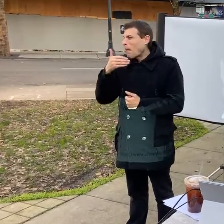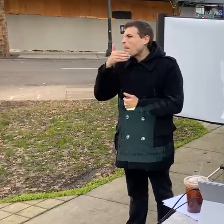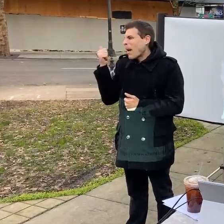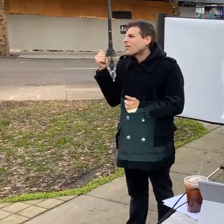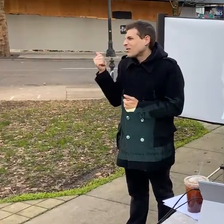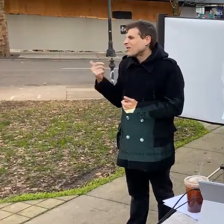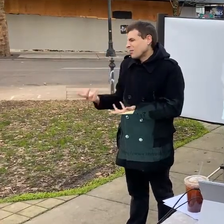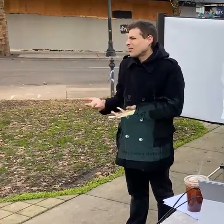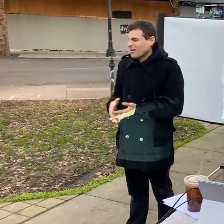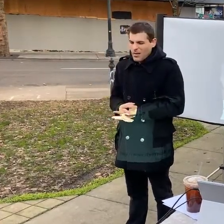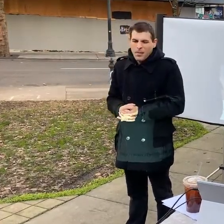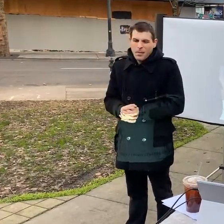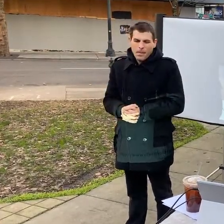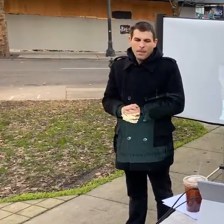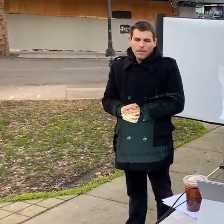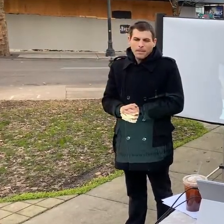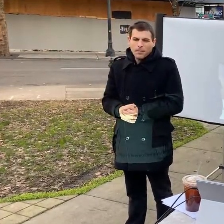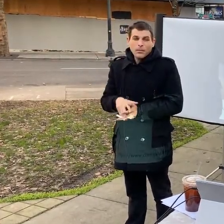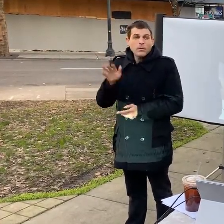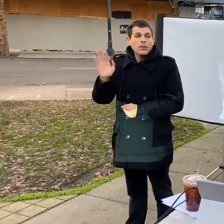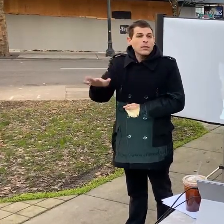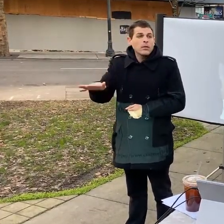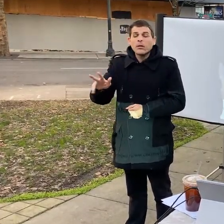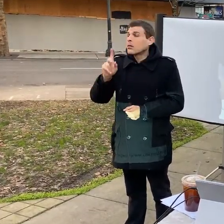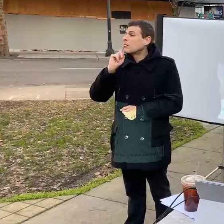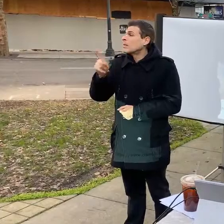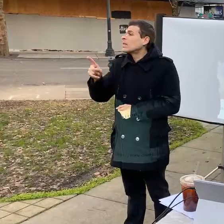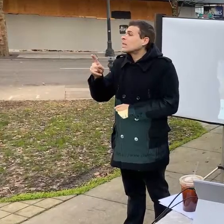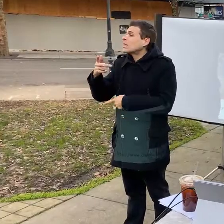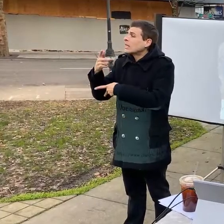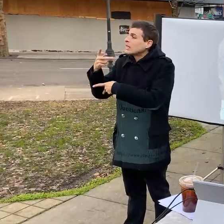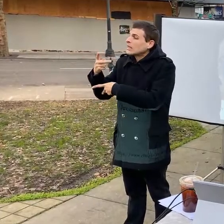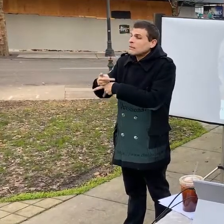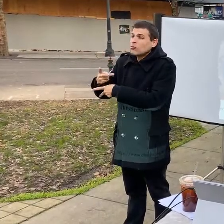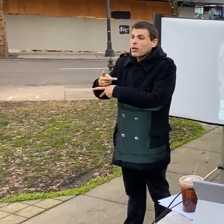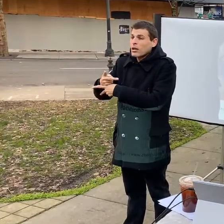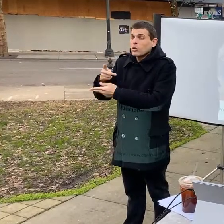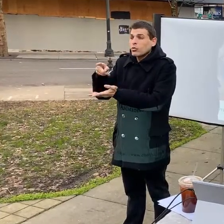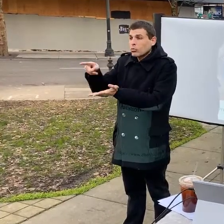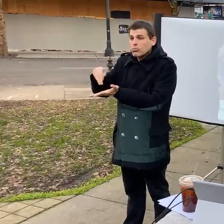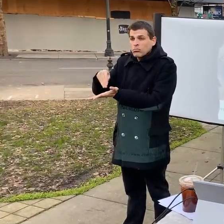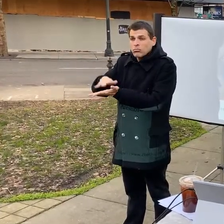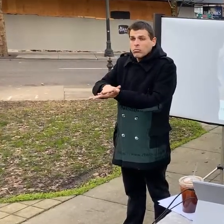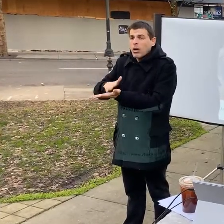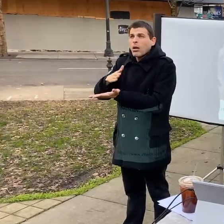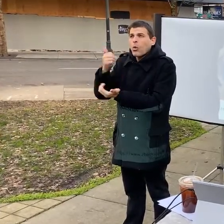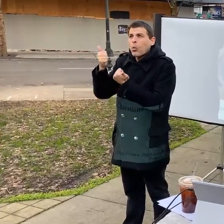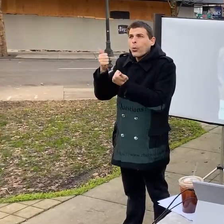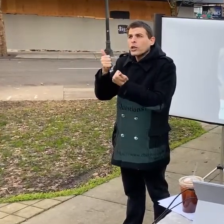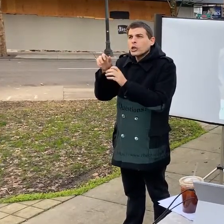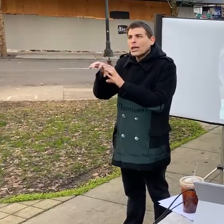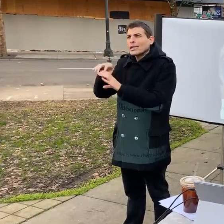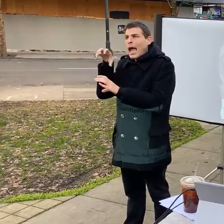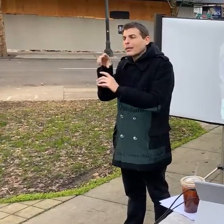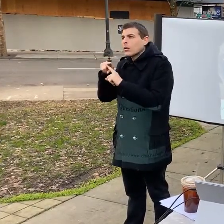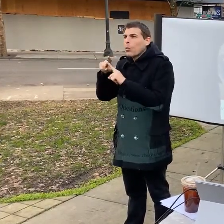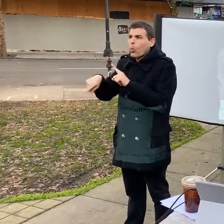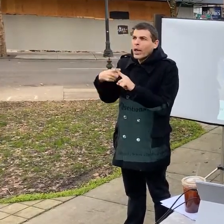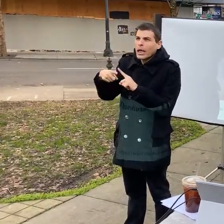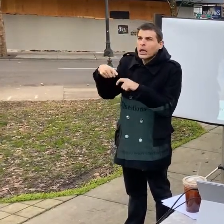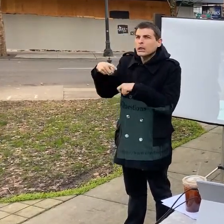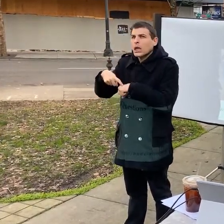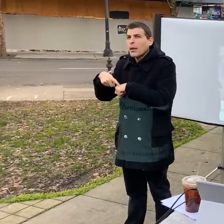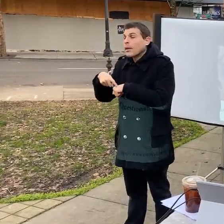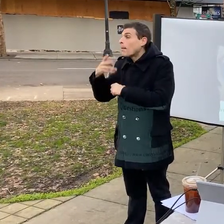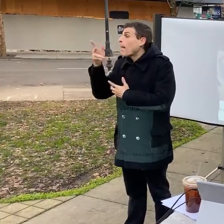bet but also um keep track of your like when you've been exposed and what you've been exposed to whether you you know